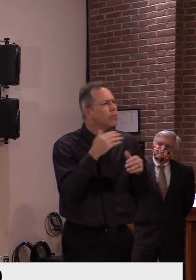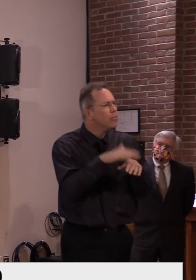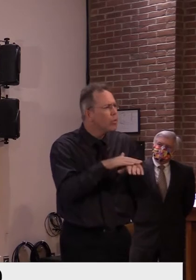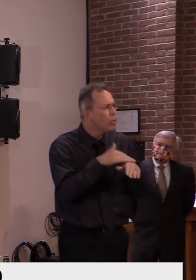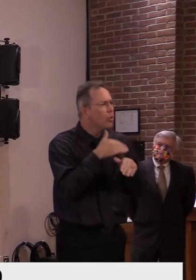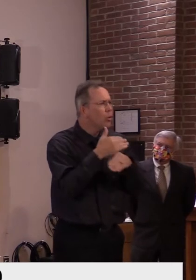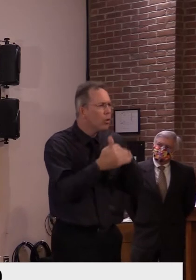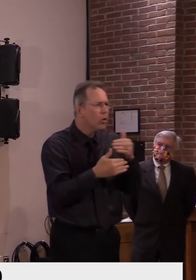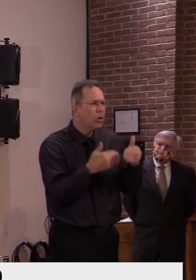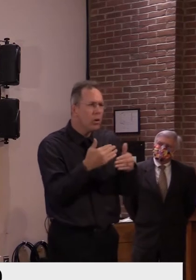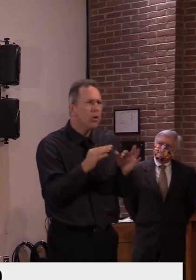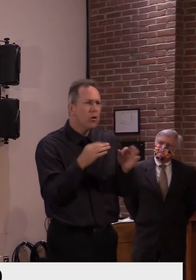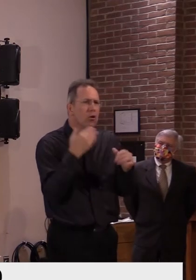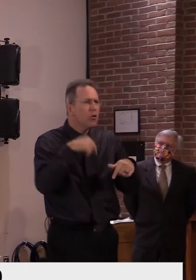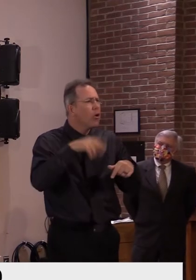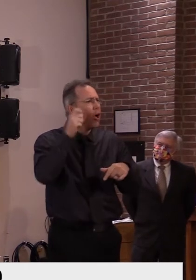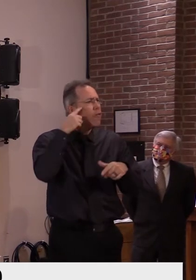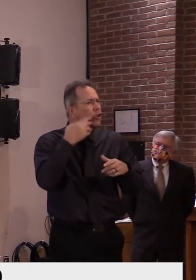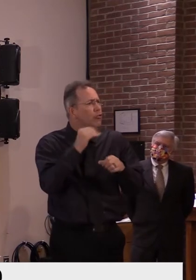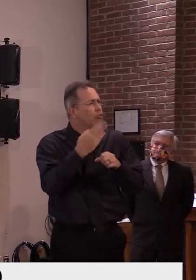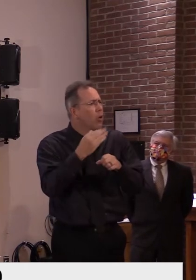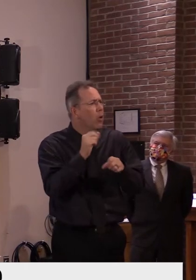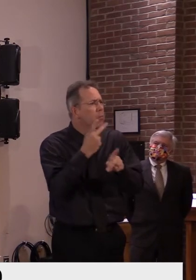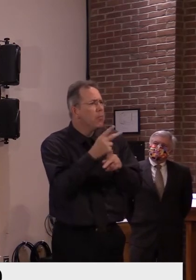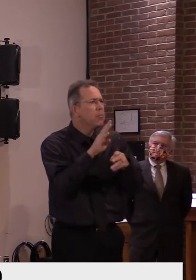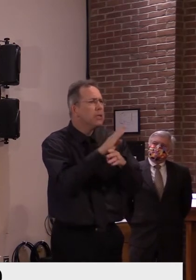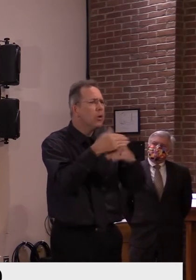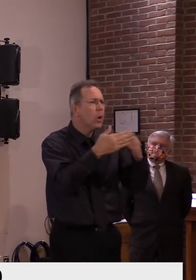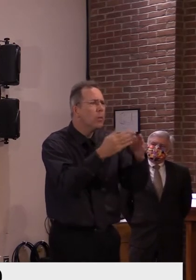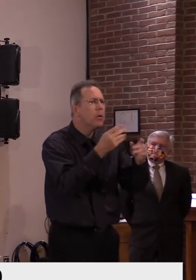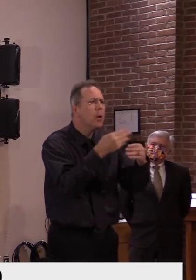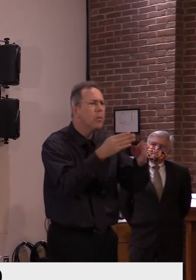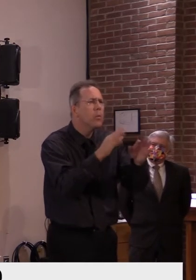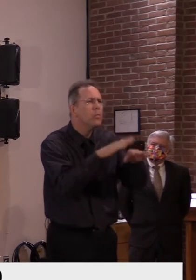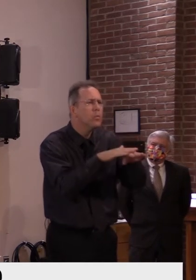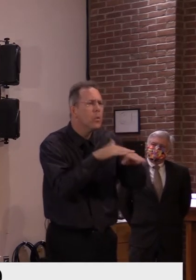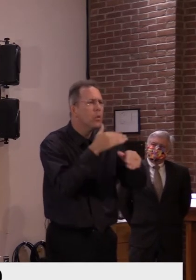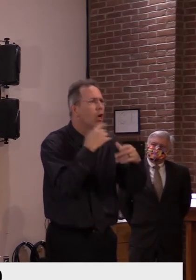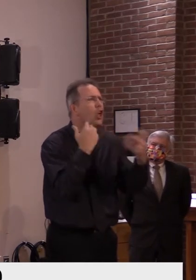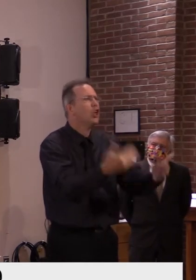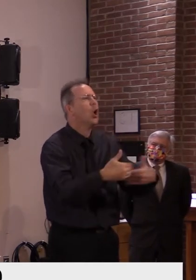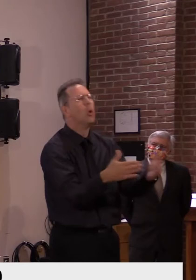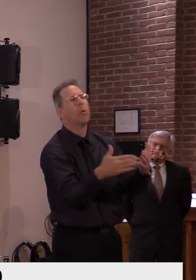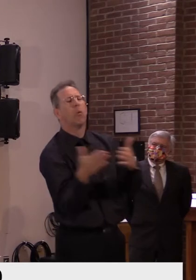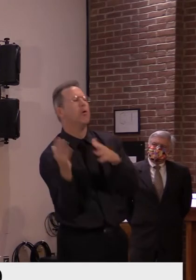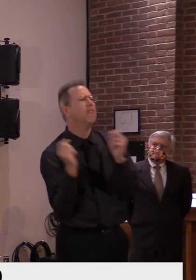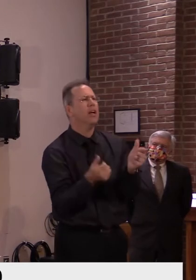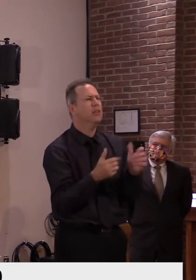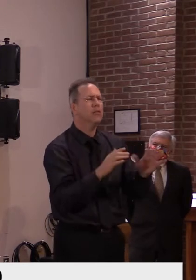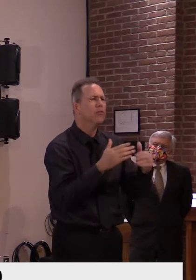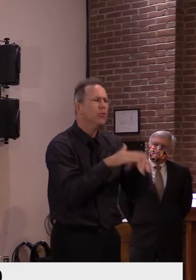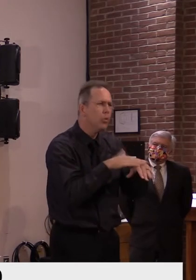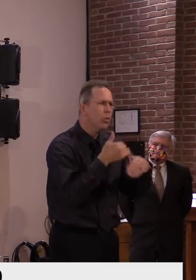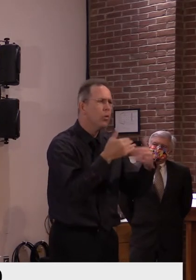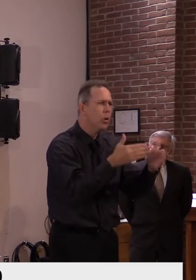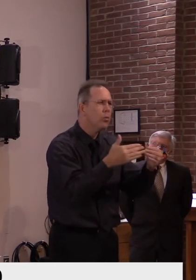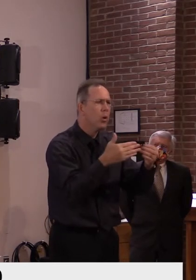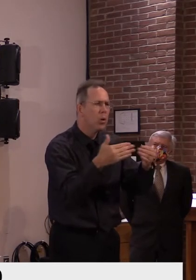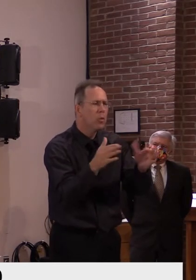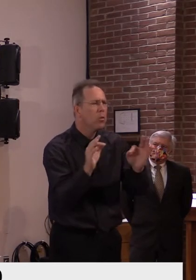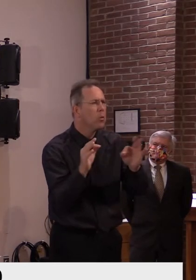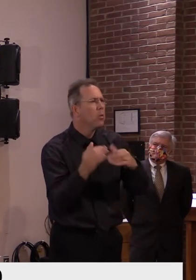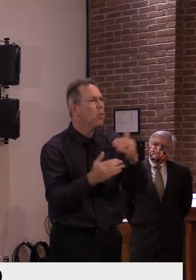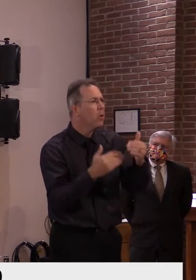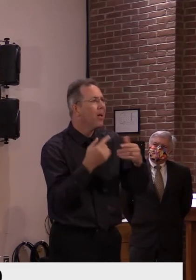we can do every day in our lives. Go shopping, getting together with friends, with family, participating in